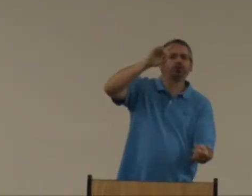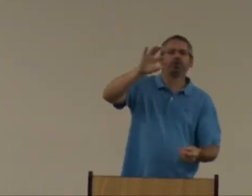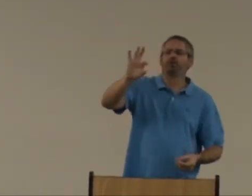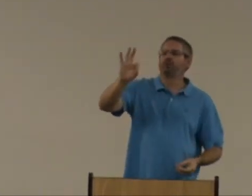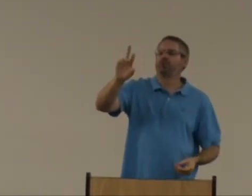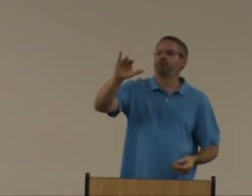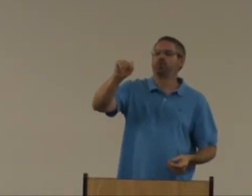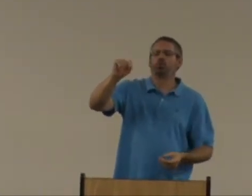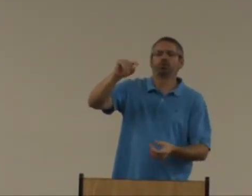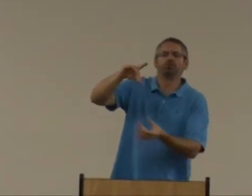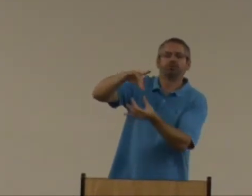How about spirit?